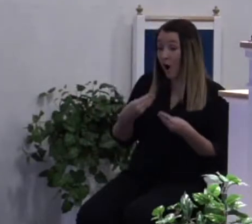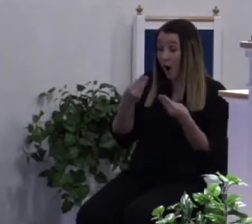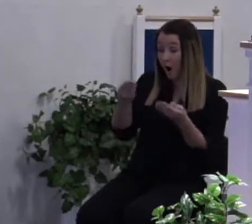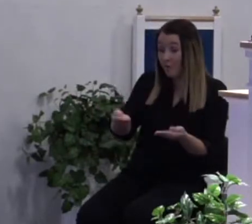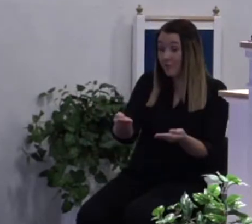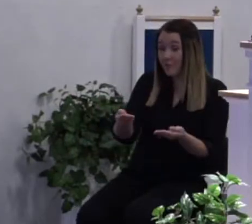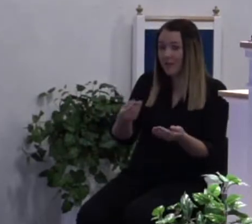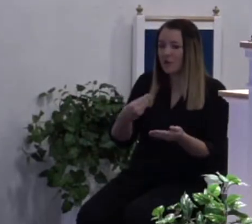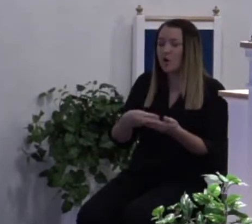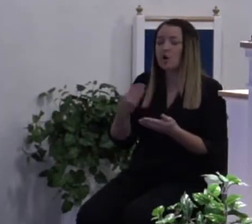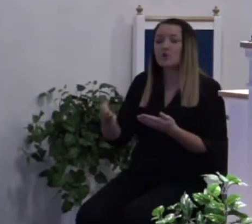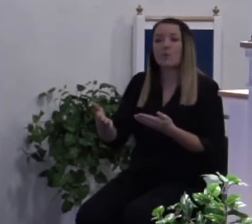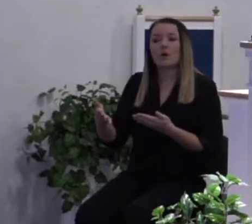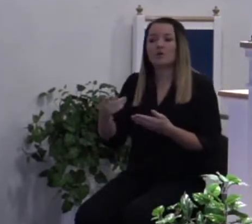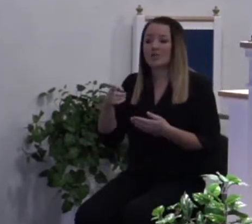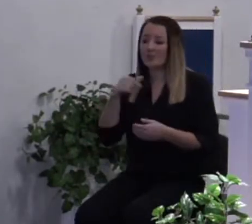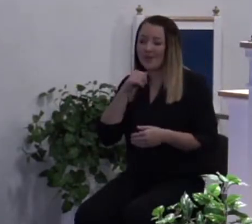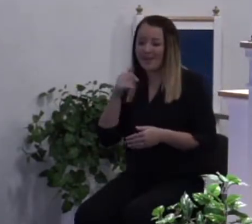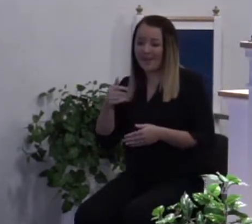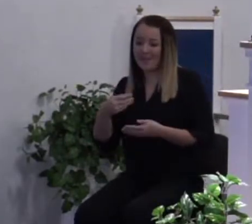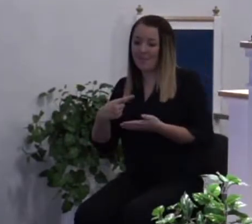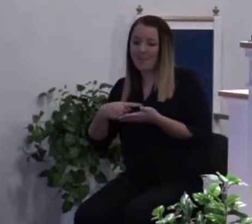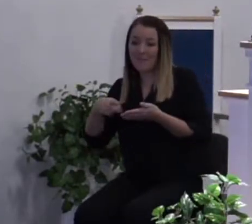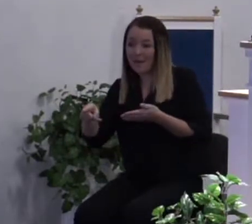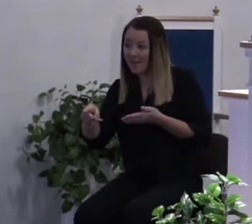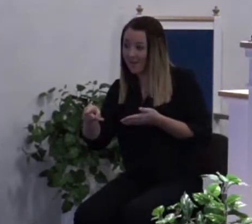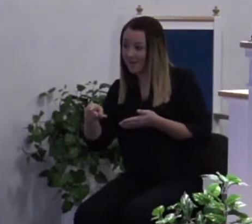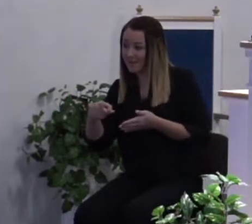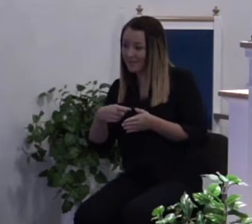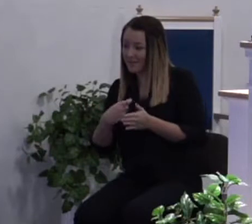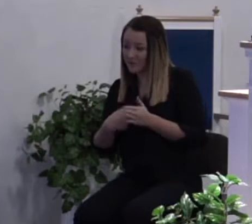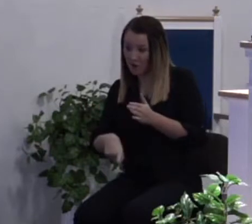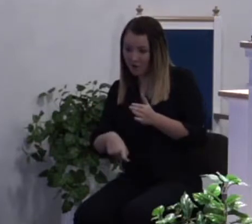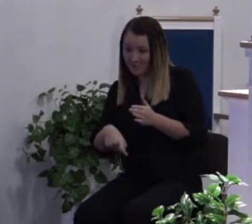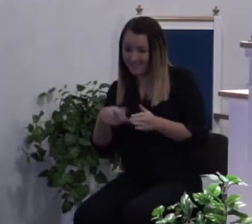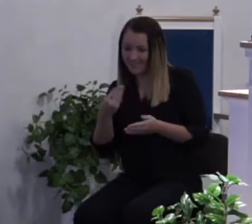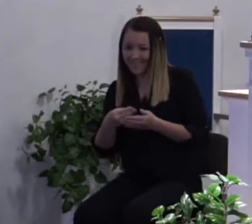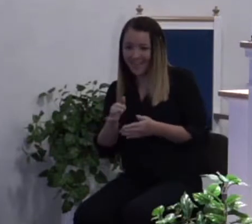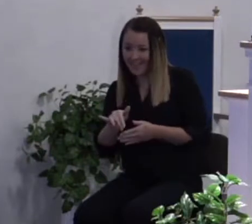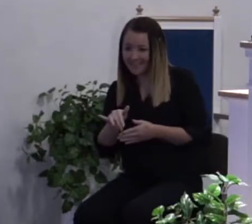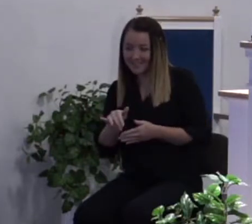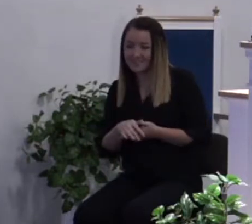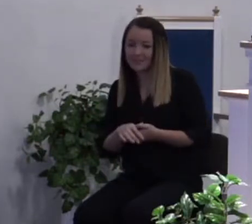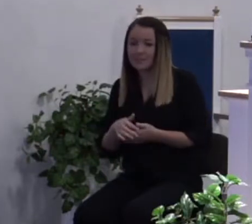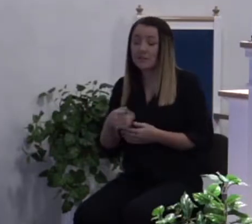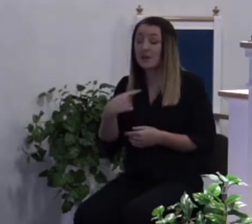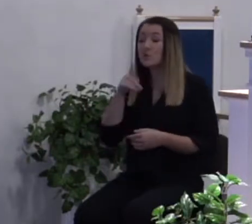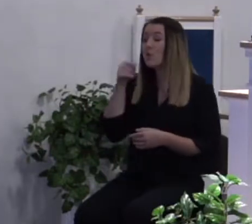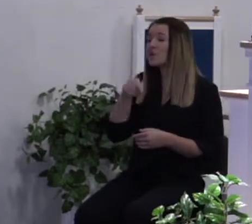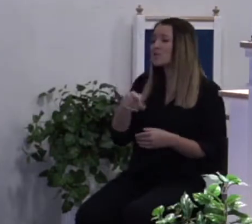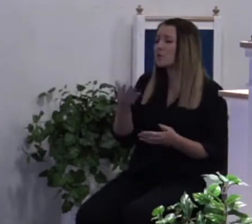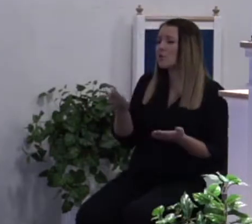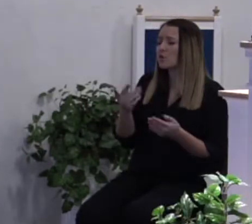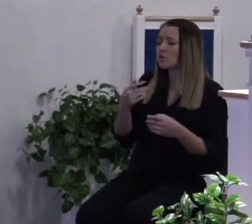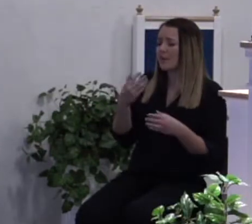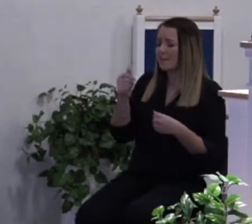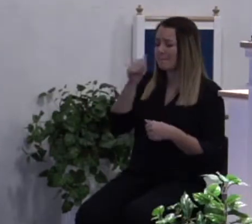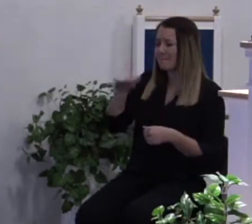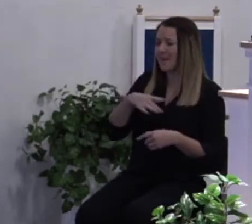much you couldn't afford it anyway. The Bible asks the question, what shall a man give in exchange for his soul?